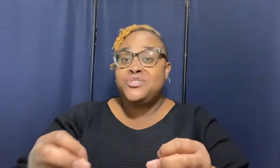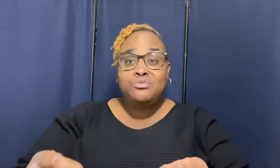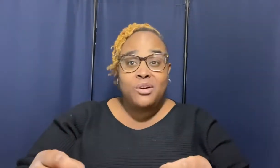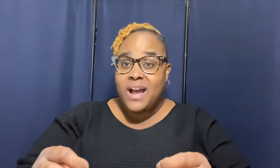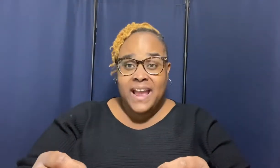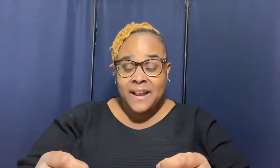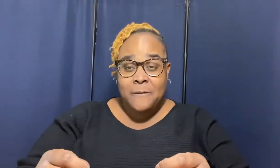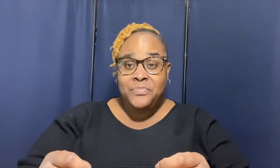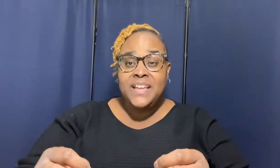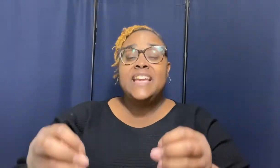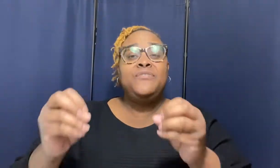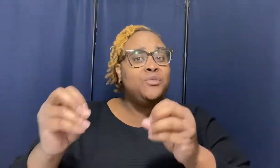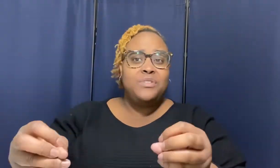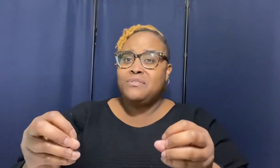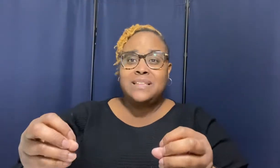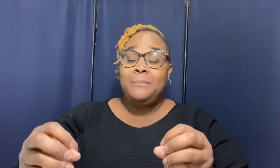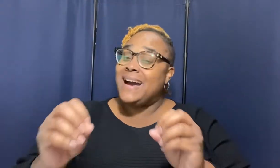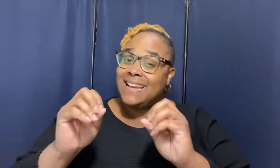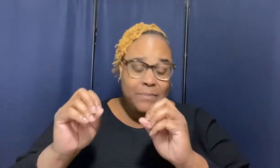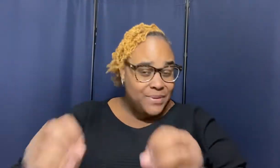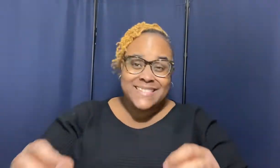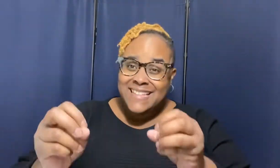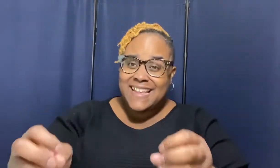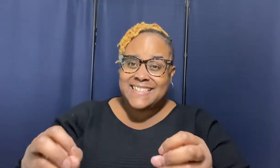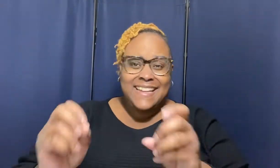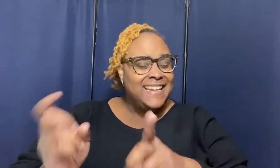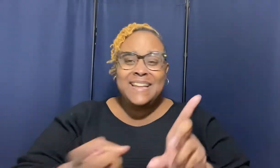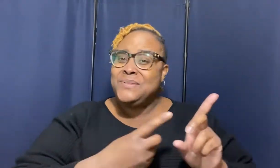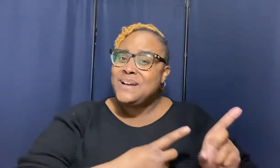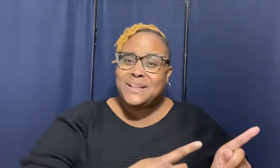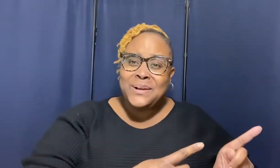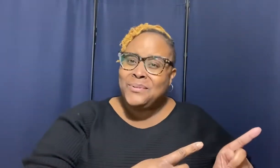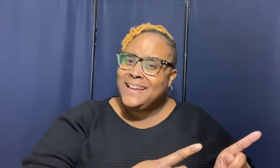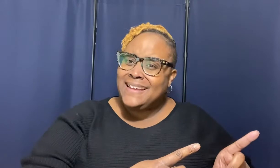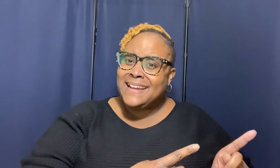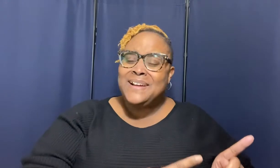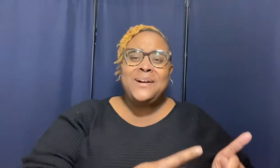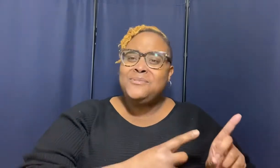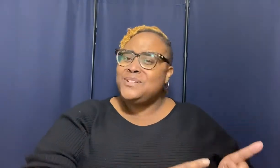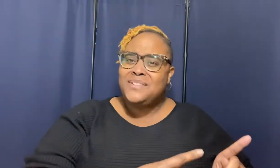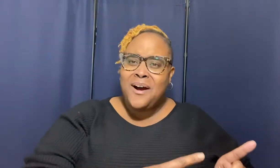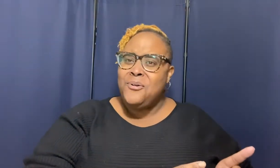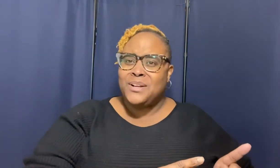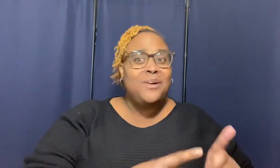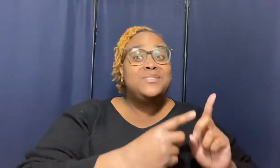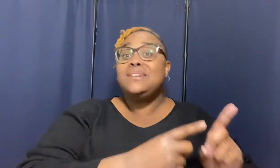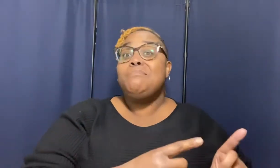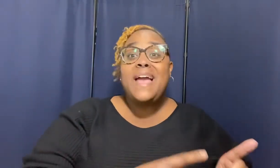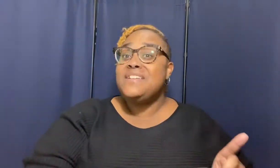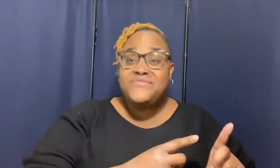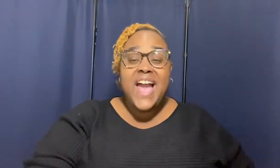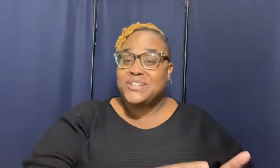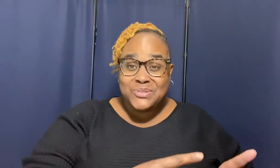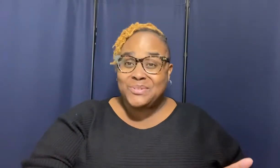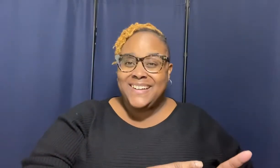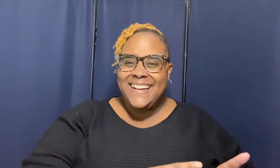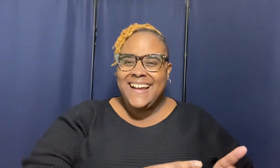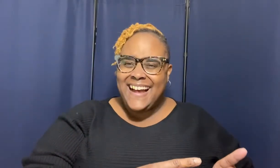you don't have if you know somebody that possesses it then you got to go get it go to the owner go to the manufacturer huh